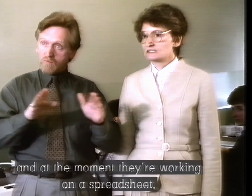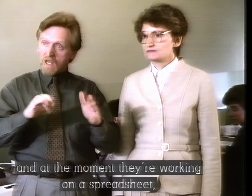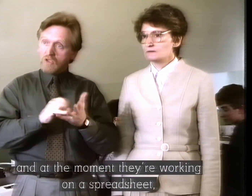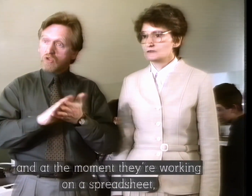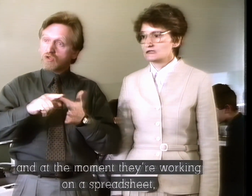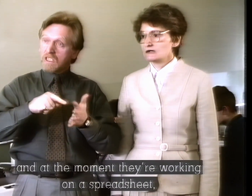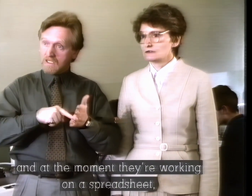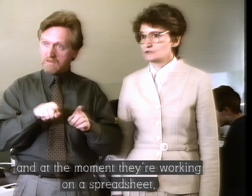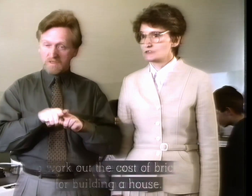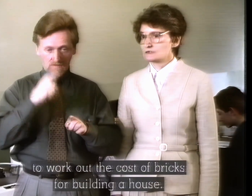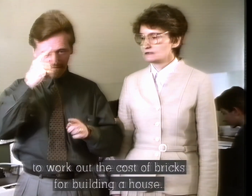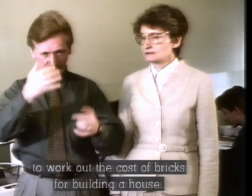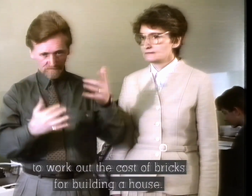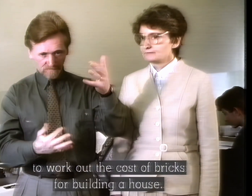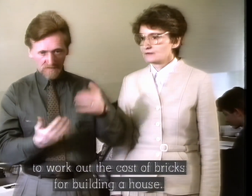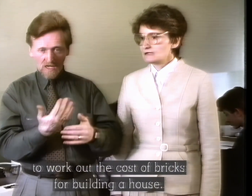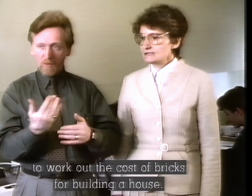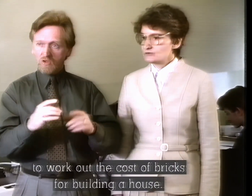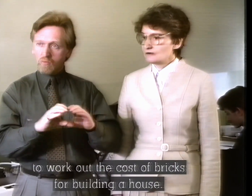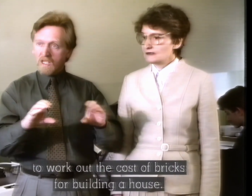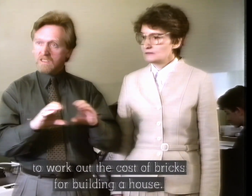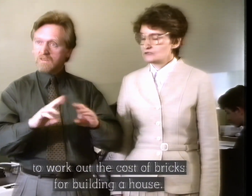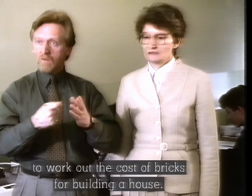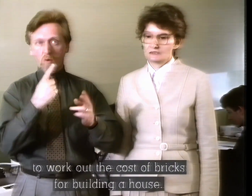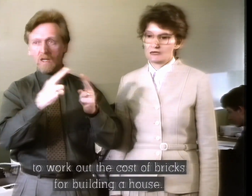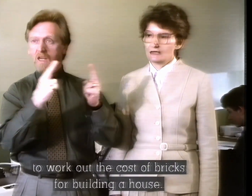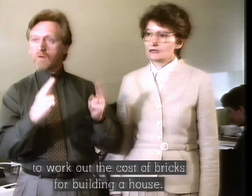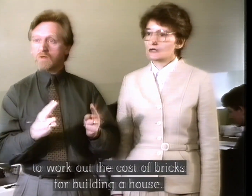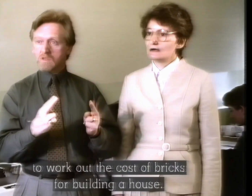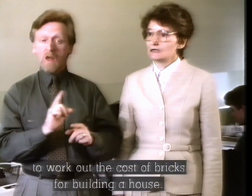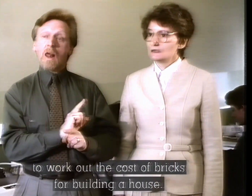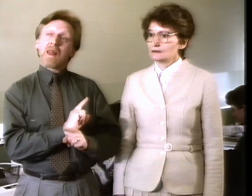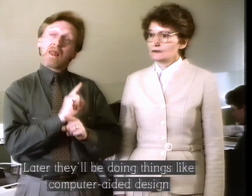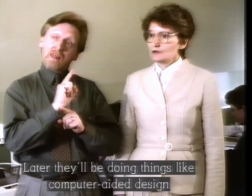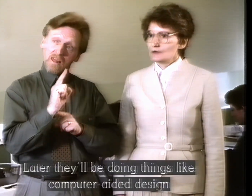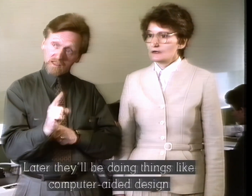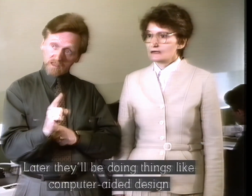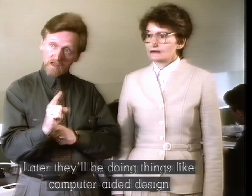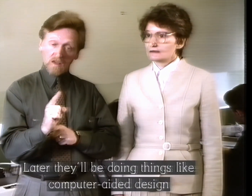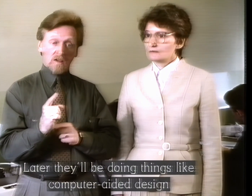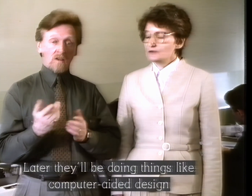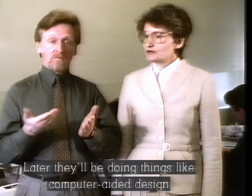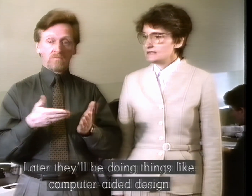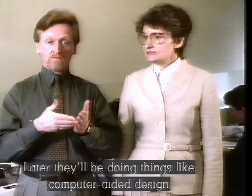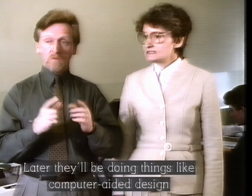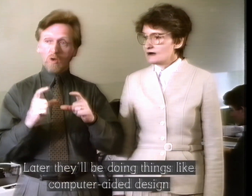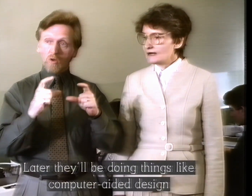for building a house. Later on, they'll be doing things like computer-aided design